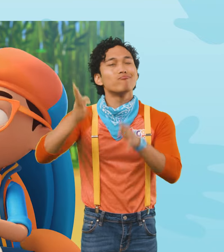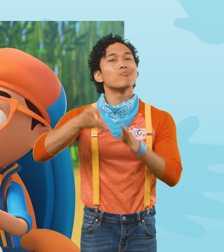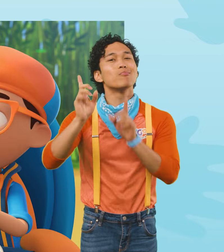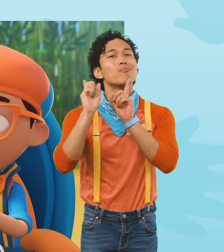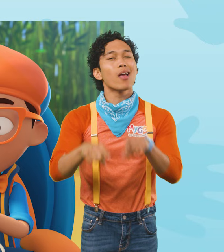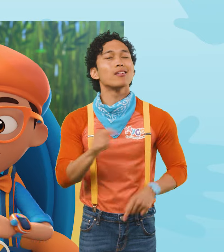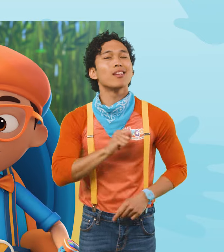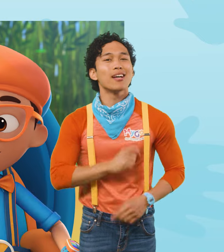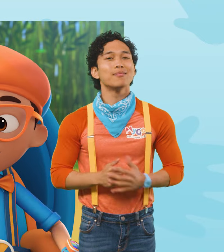Tabs!